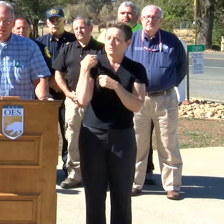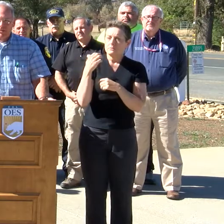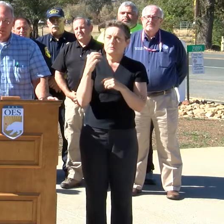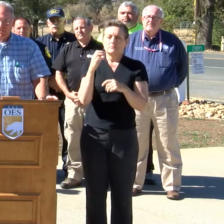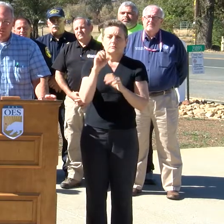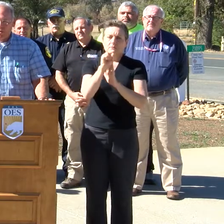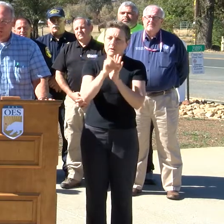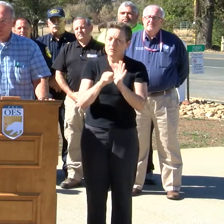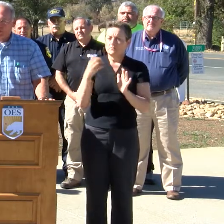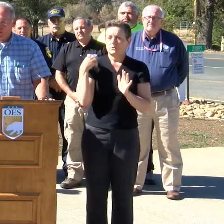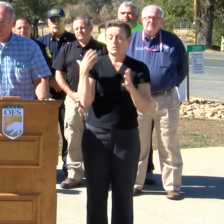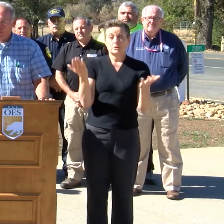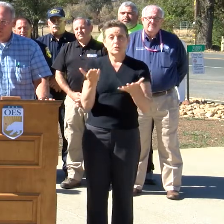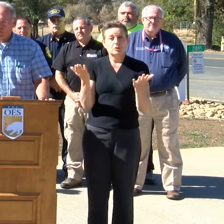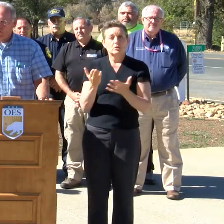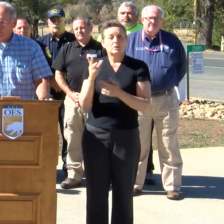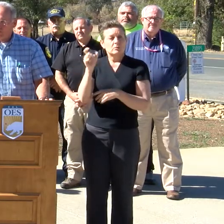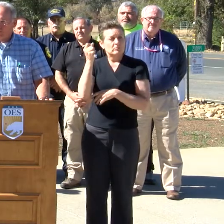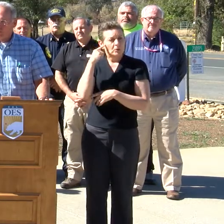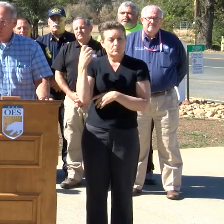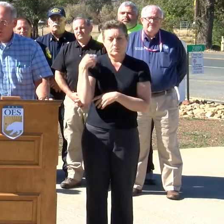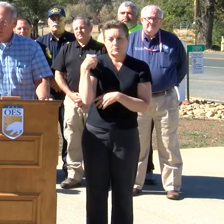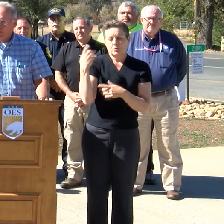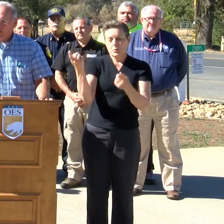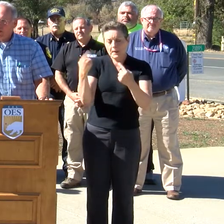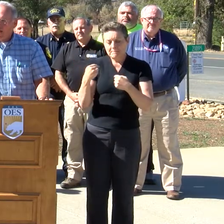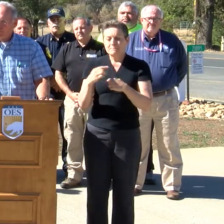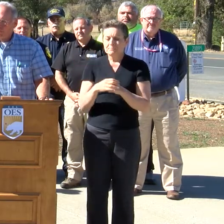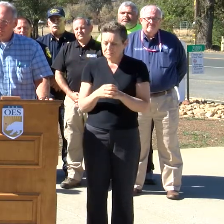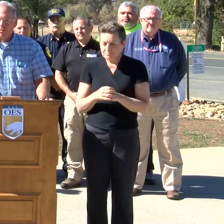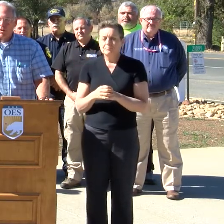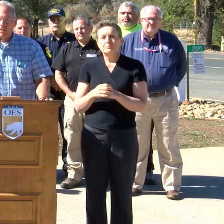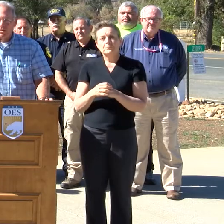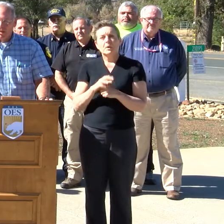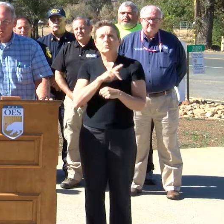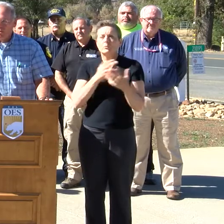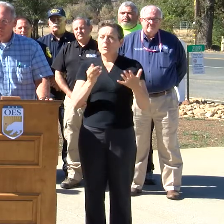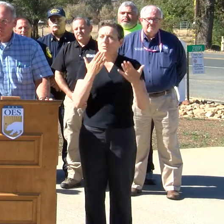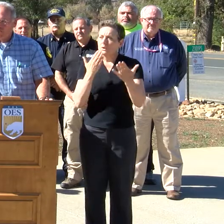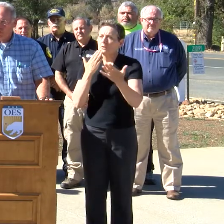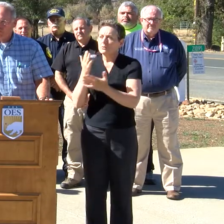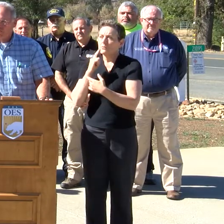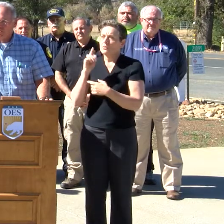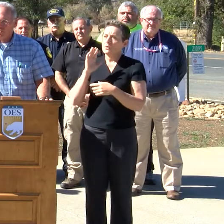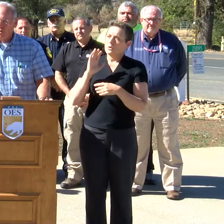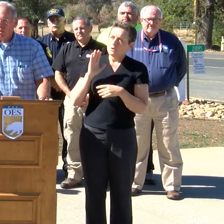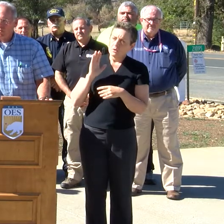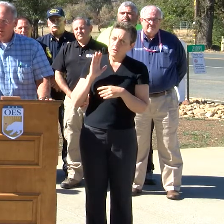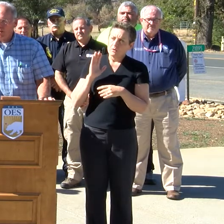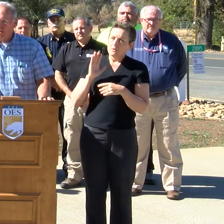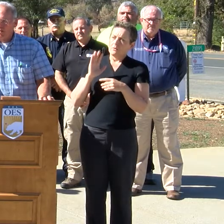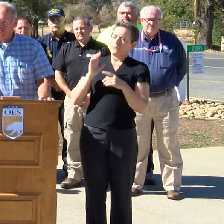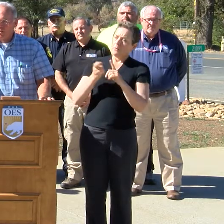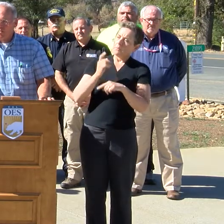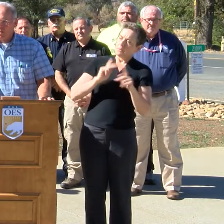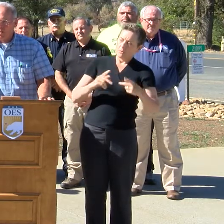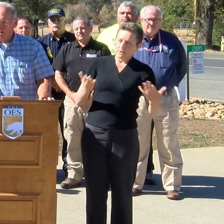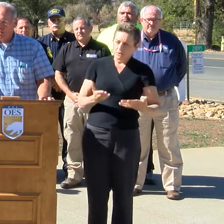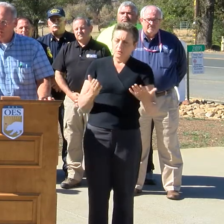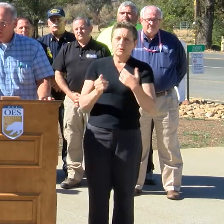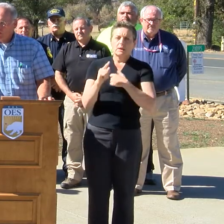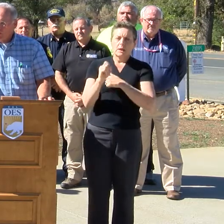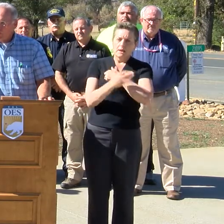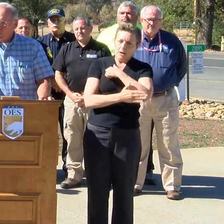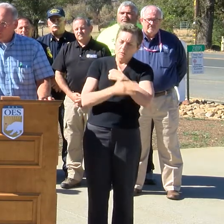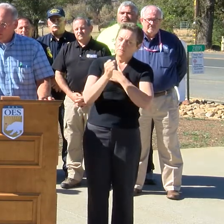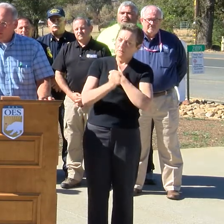state officials who are here and the federal officials who are here. I personally want to thank you for the citizens of Lake County and South Lake